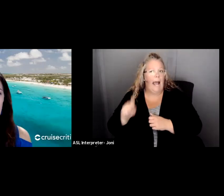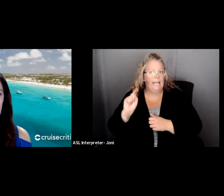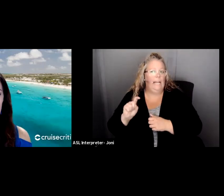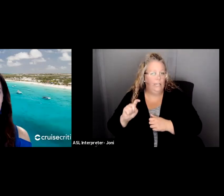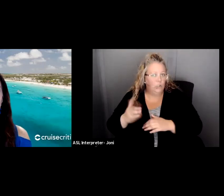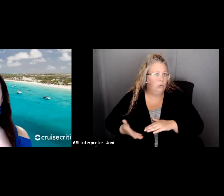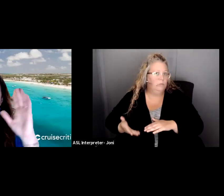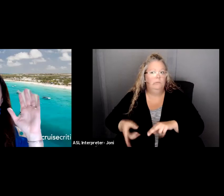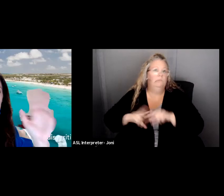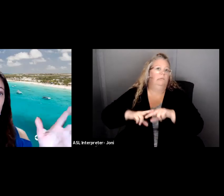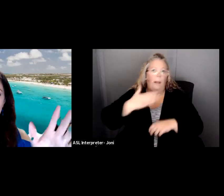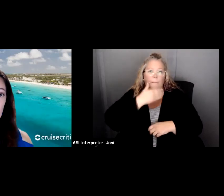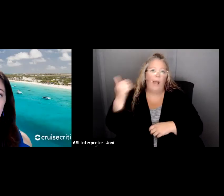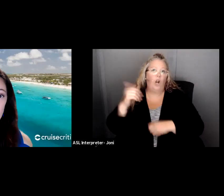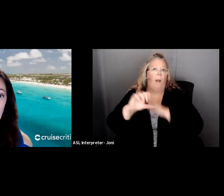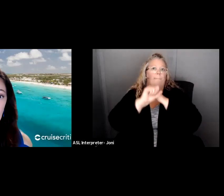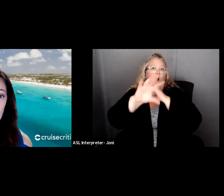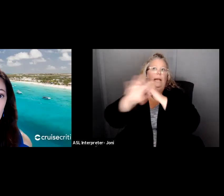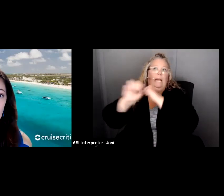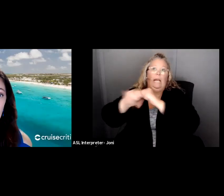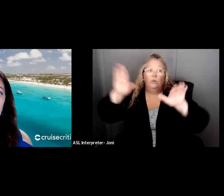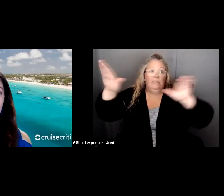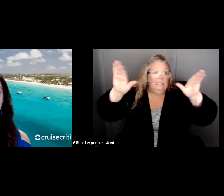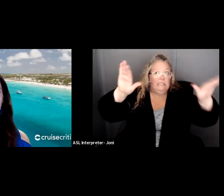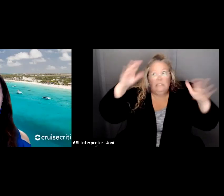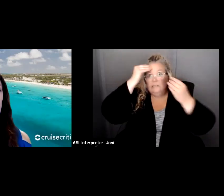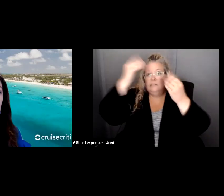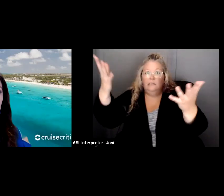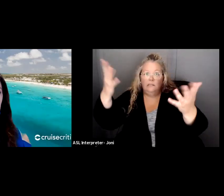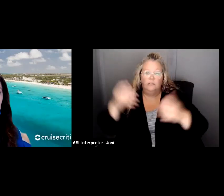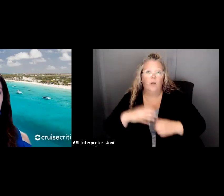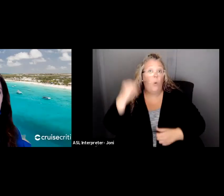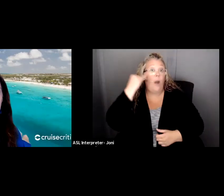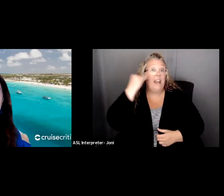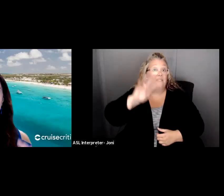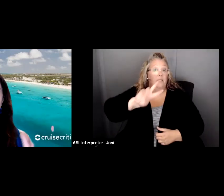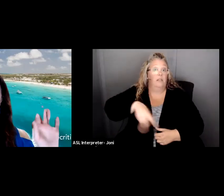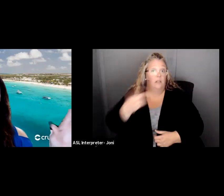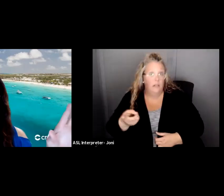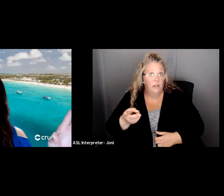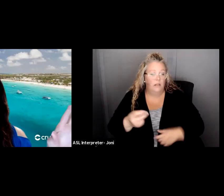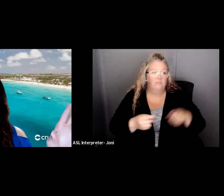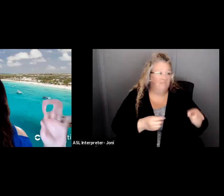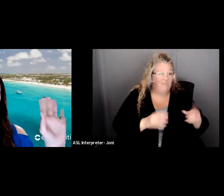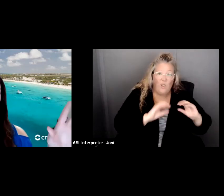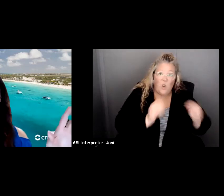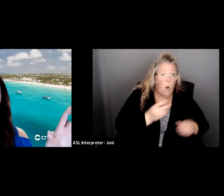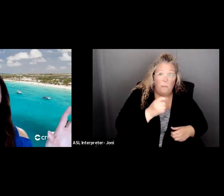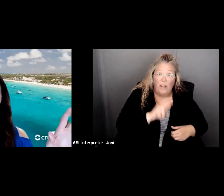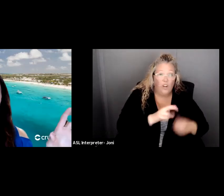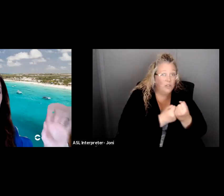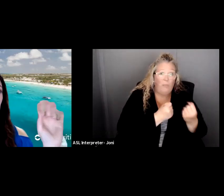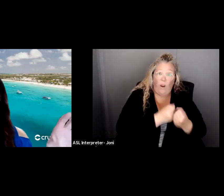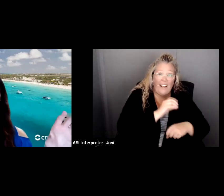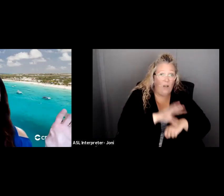the inverse, let's say you don't have a peer support counselor. Um, that's your weakness, but your marketing, your group, great.